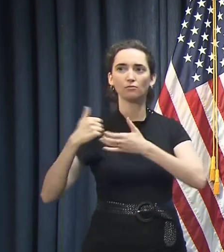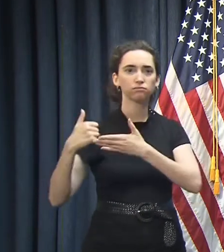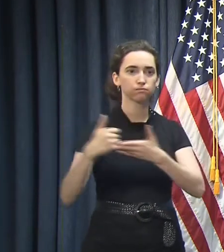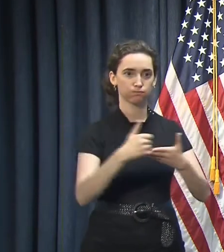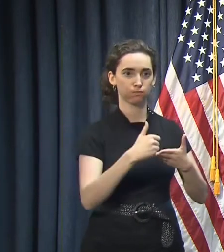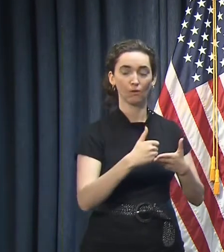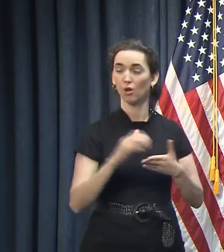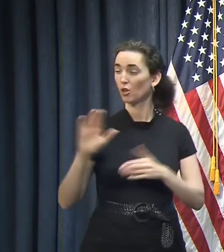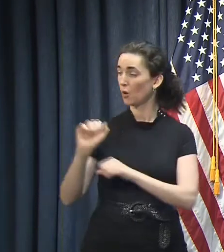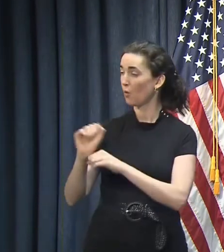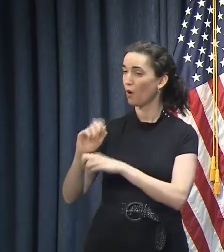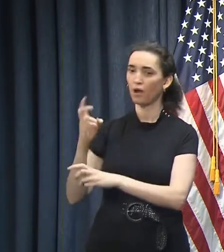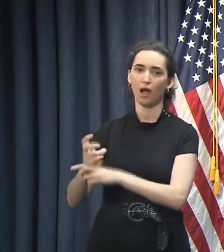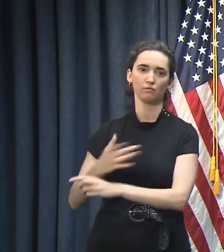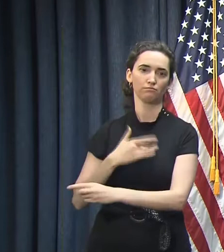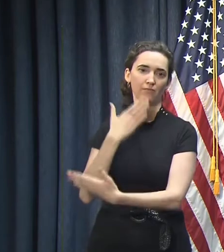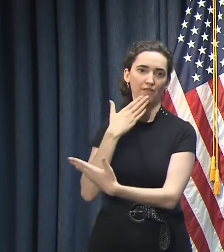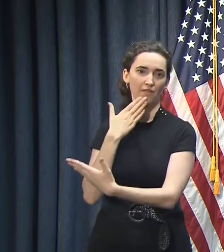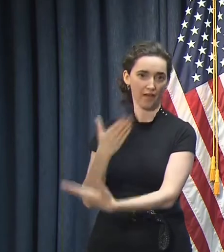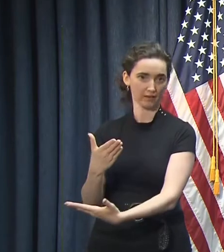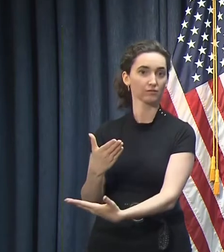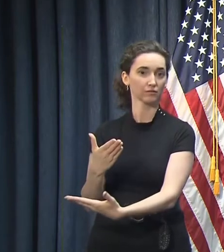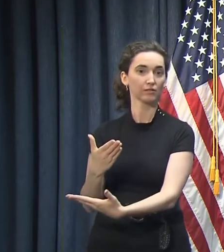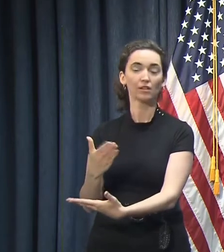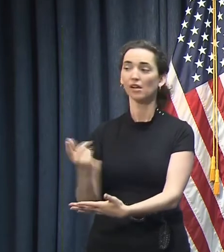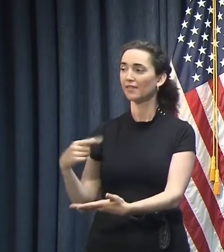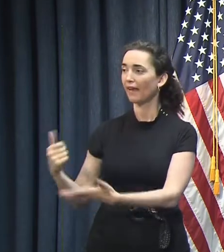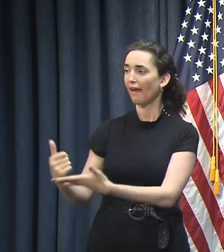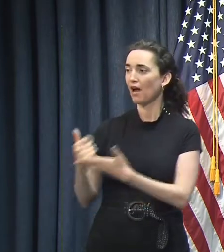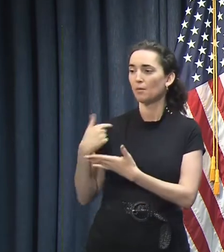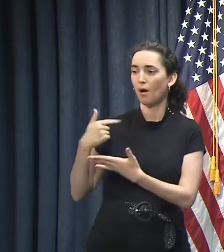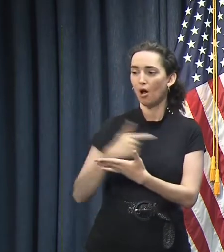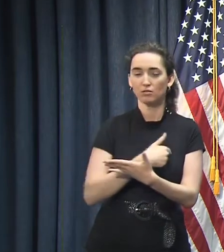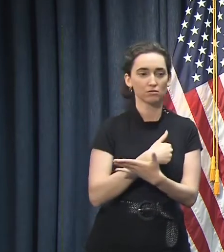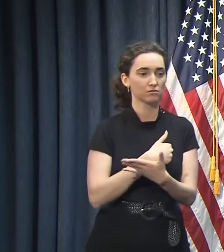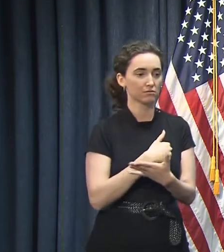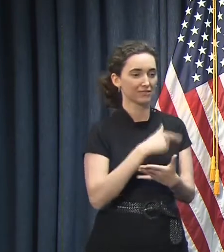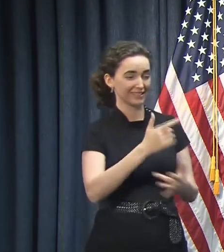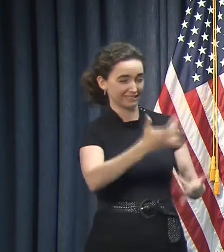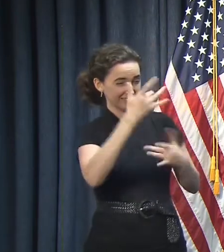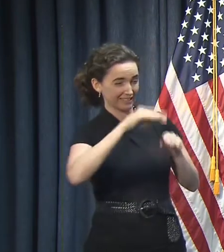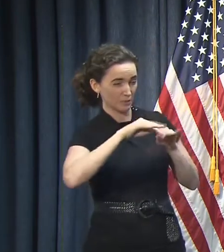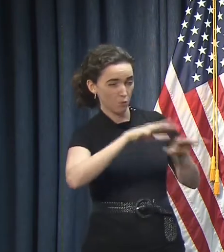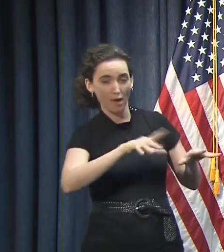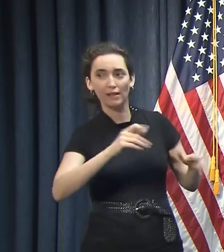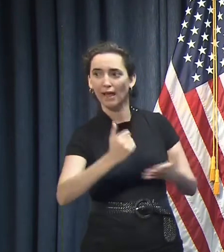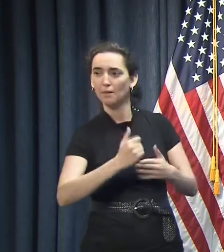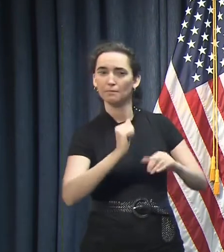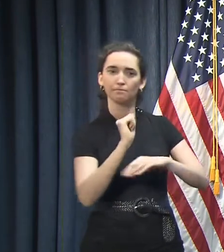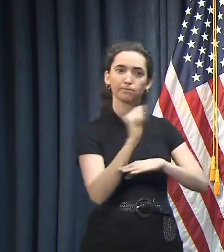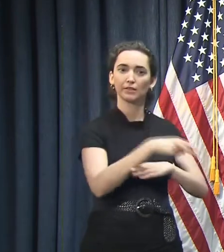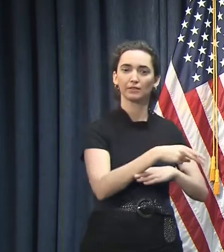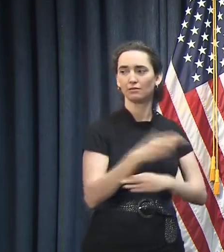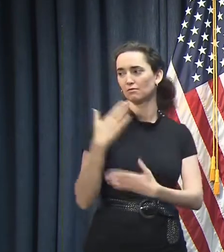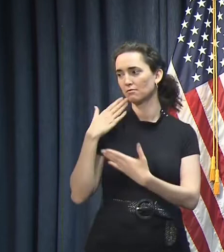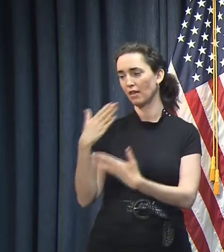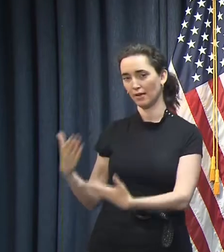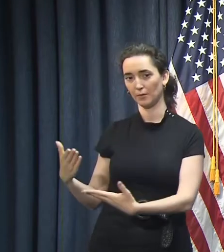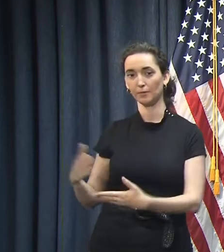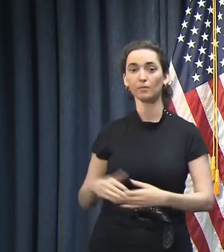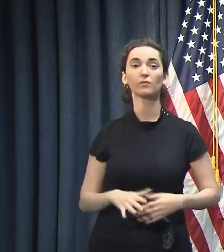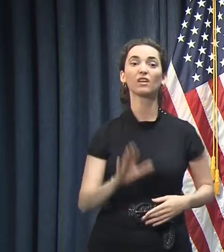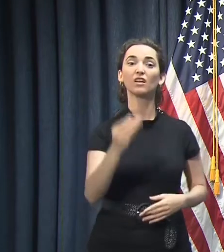of their hard work to do that and the work that they're doing to help us fight against this disease. And I want to let you know that the Times